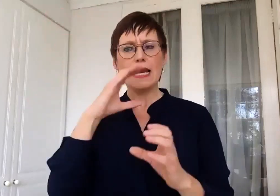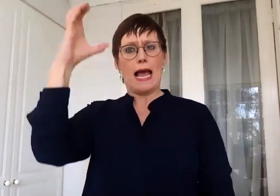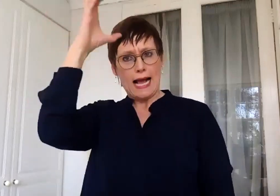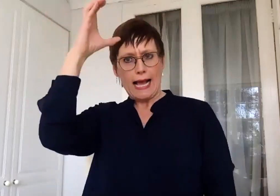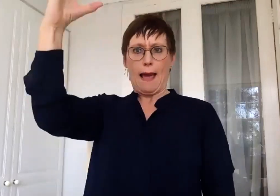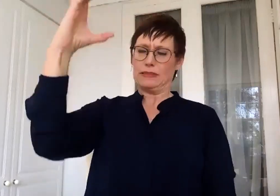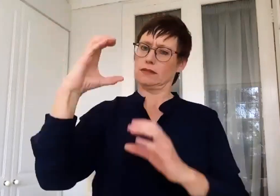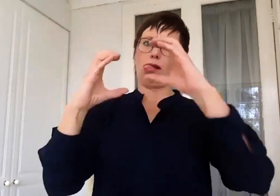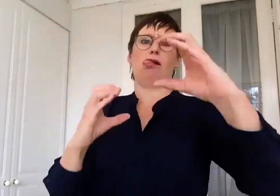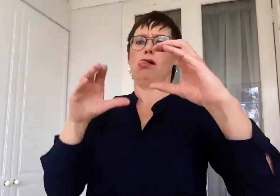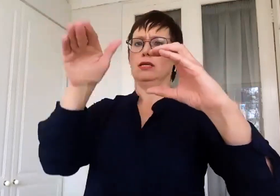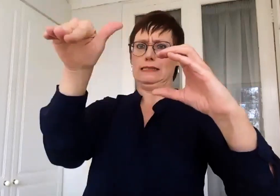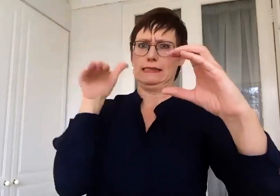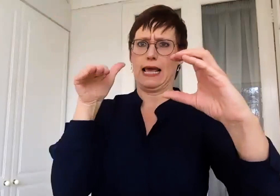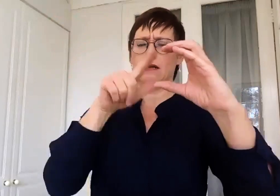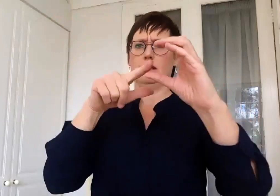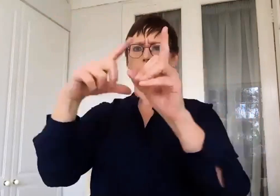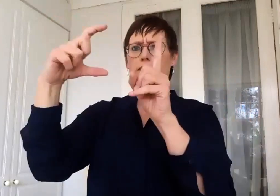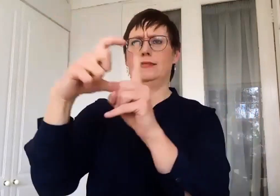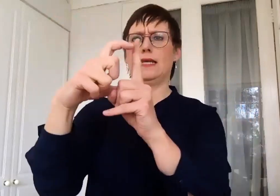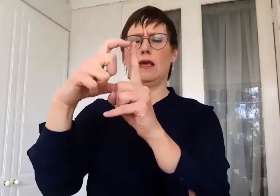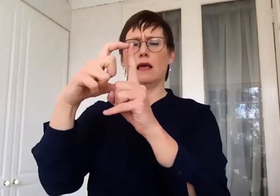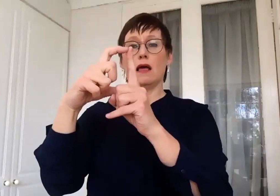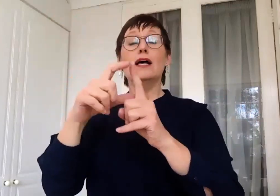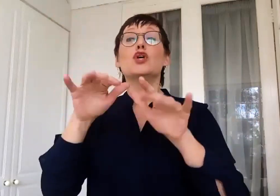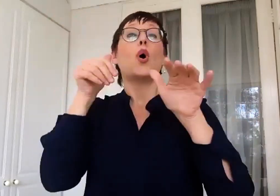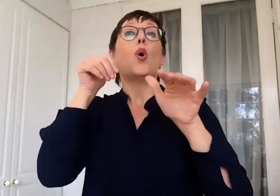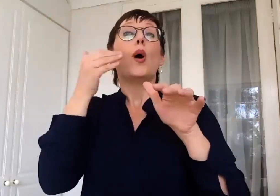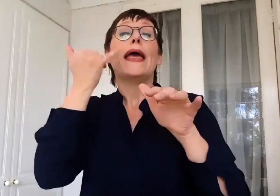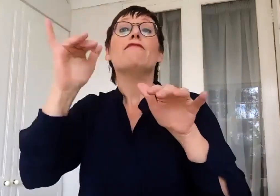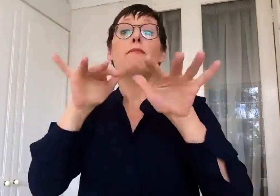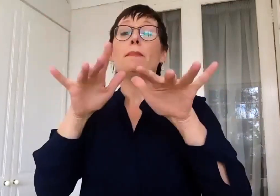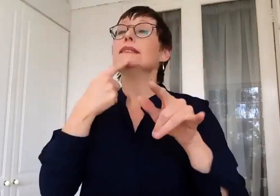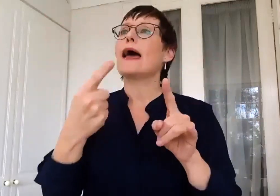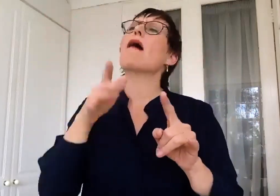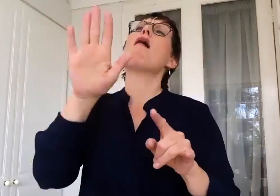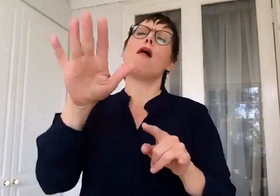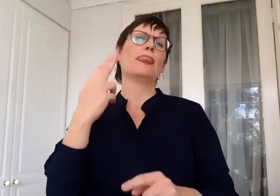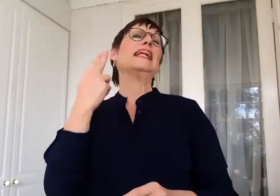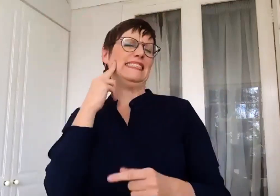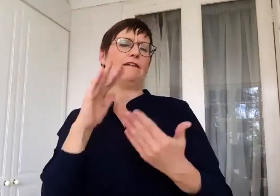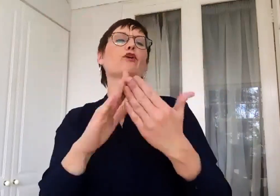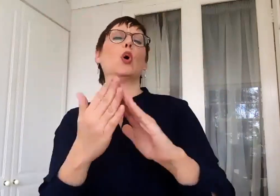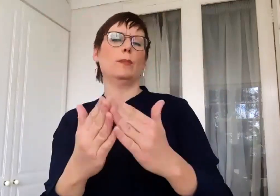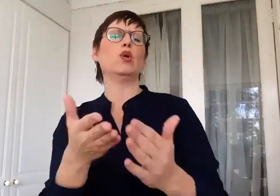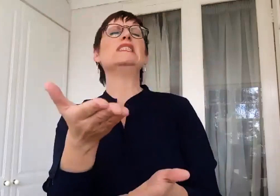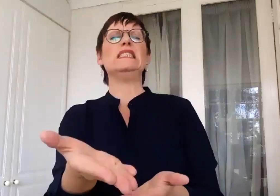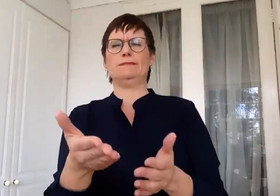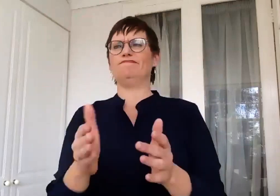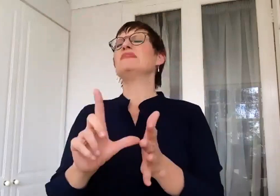African sign language is our first language. And it's highly offensive to be referring to the deaf community in the community